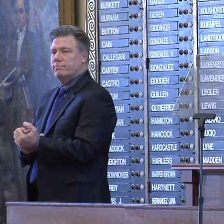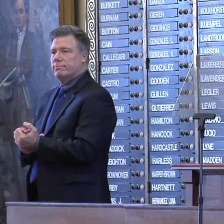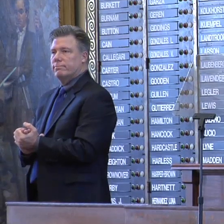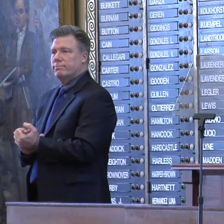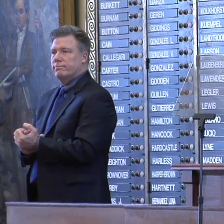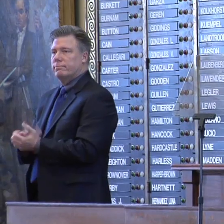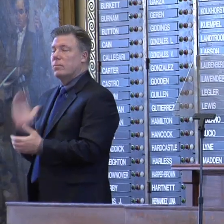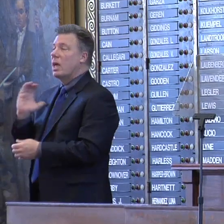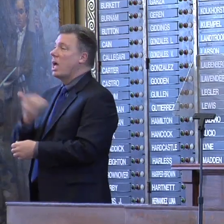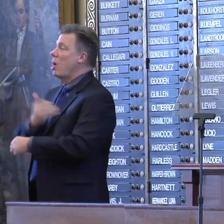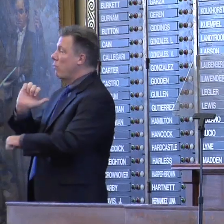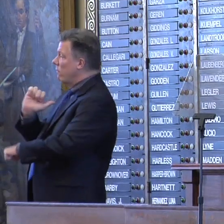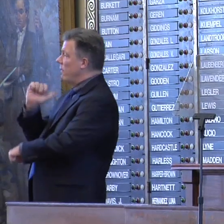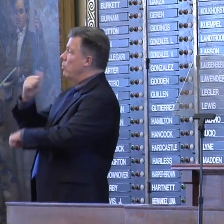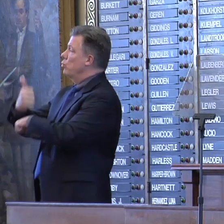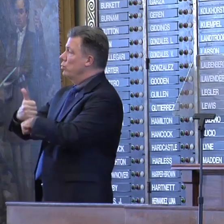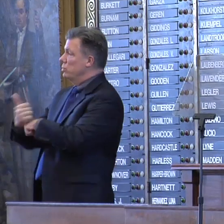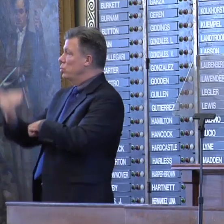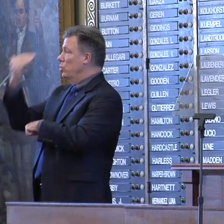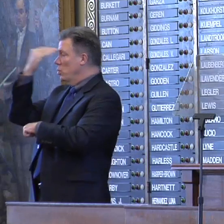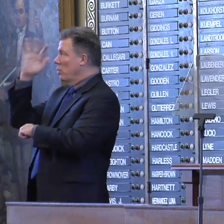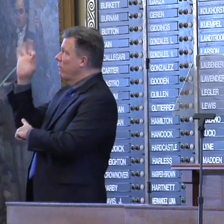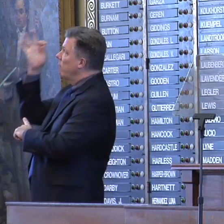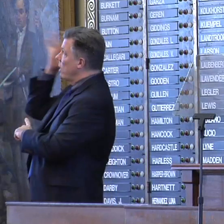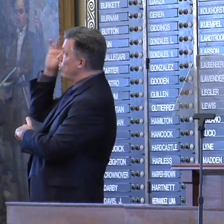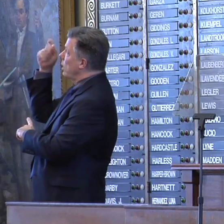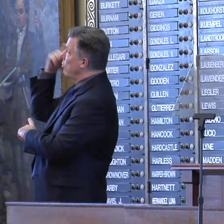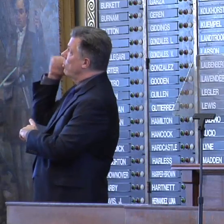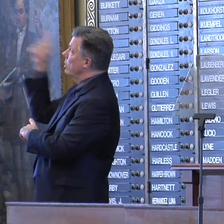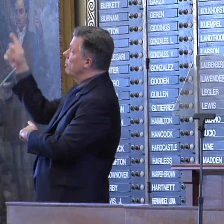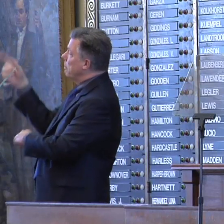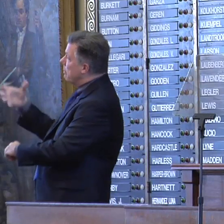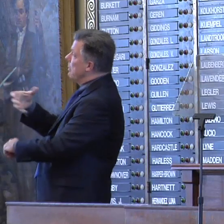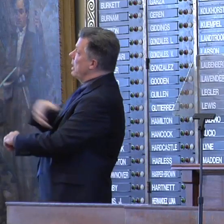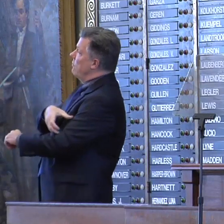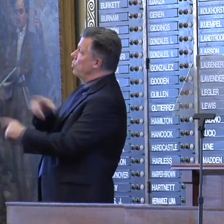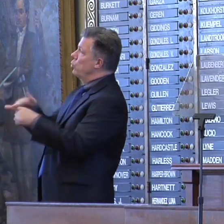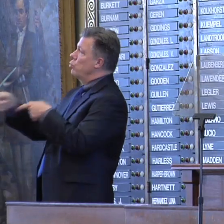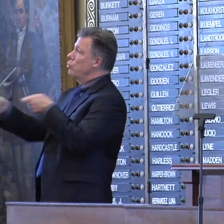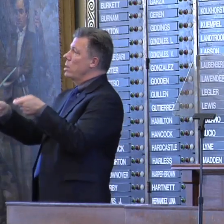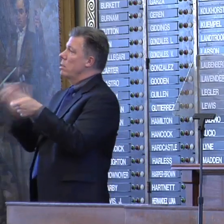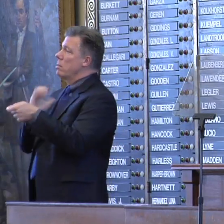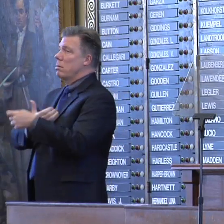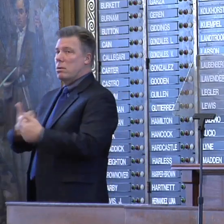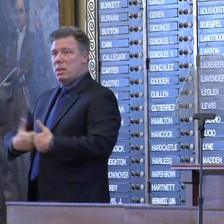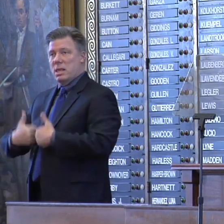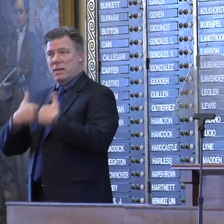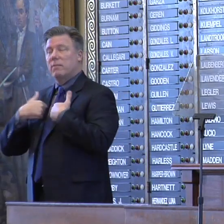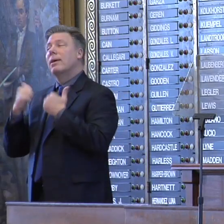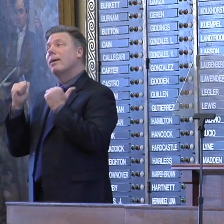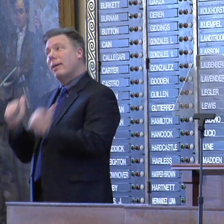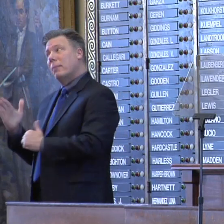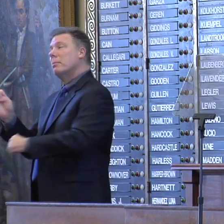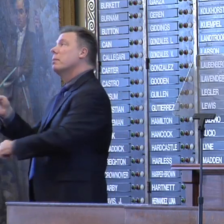Our founders knew that a federal government powerful enough to run our lives would be powerful